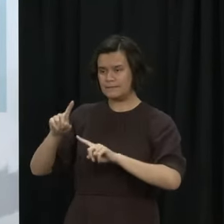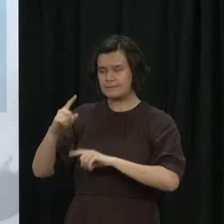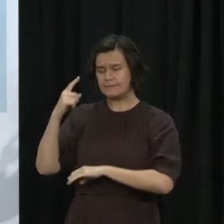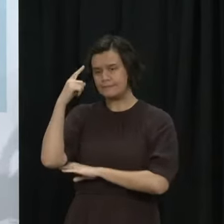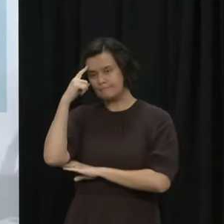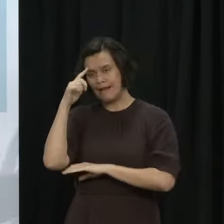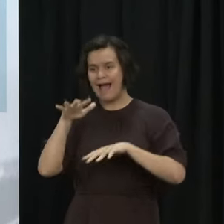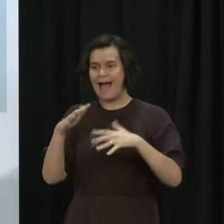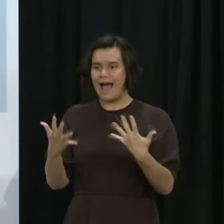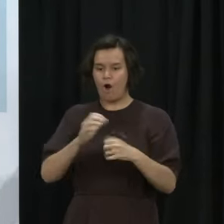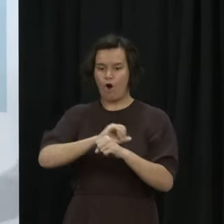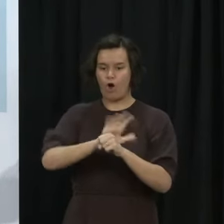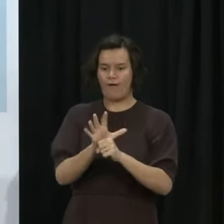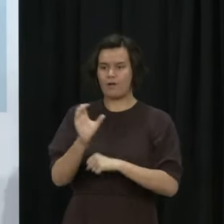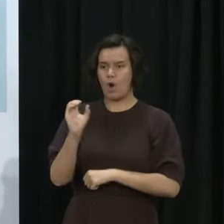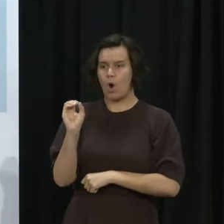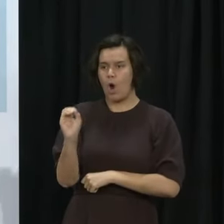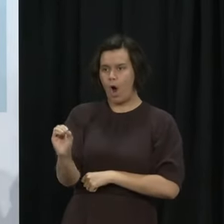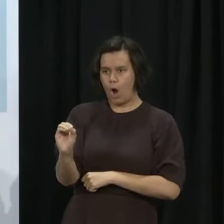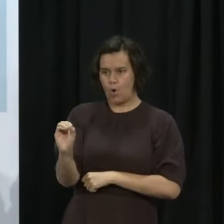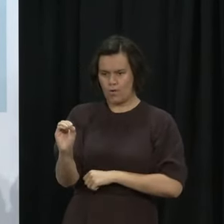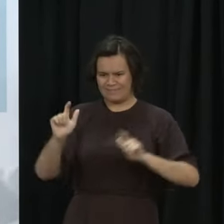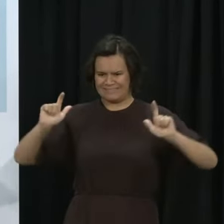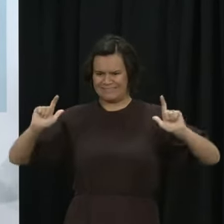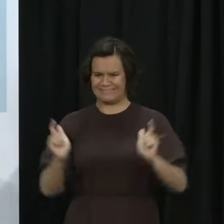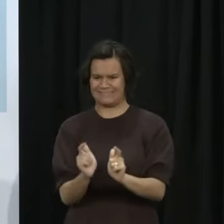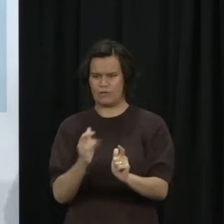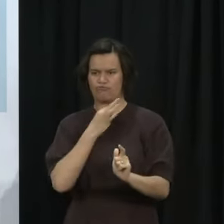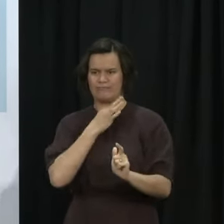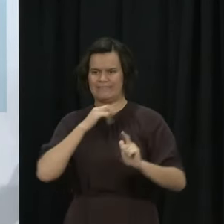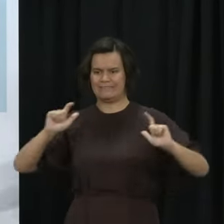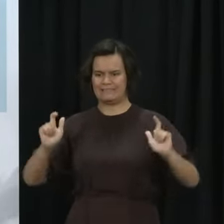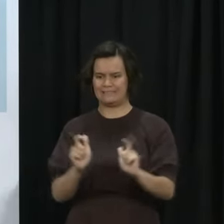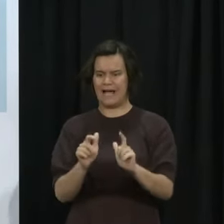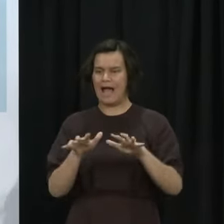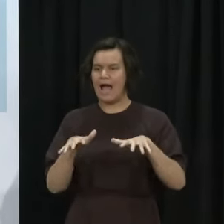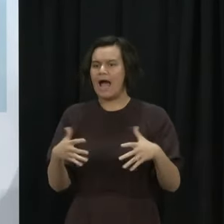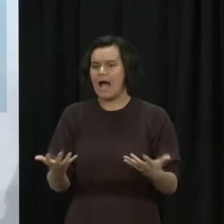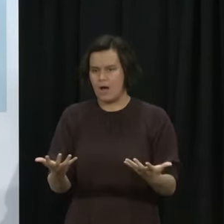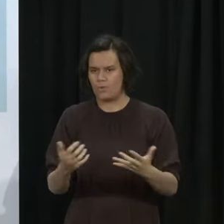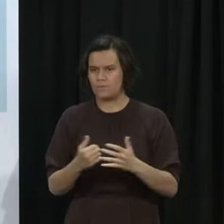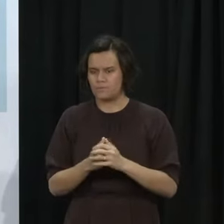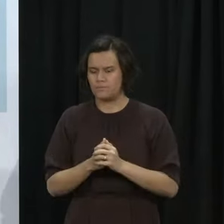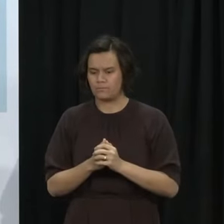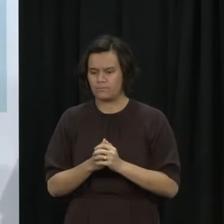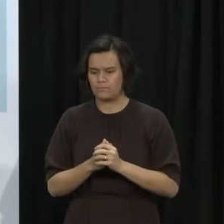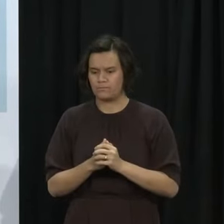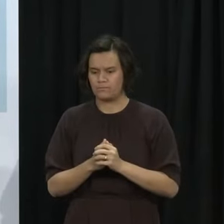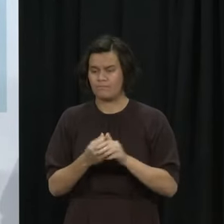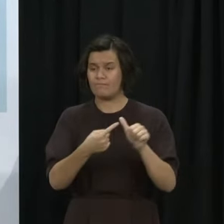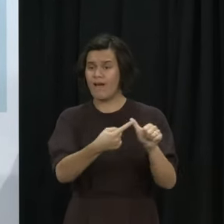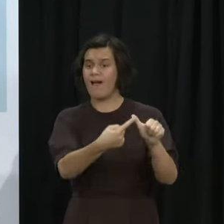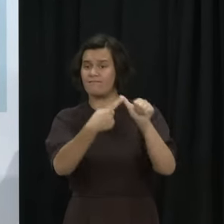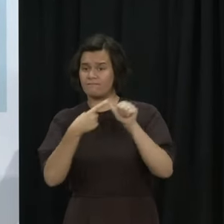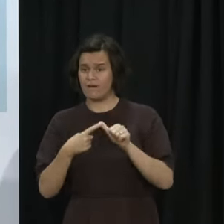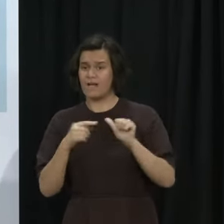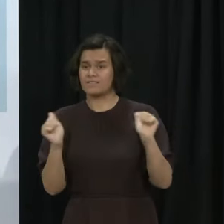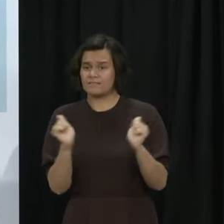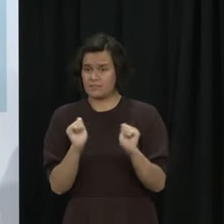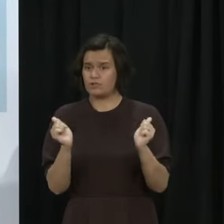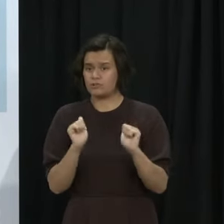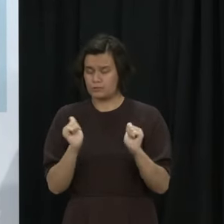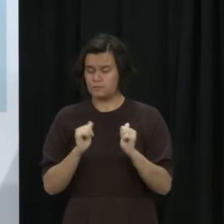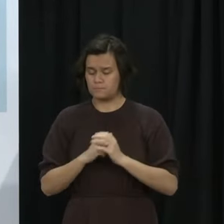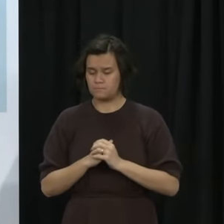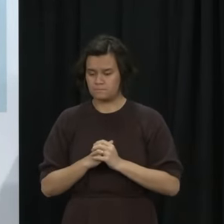of Omicron to New Zealand as we accelerate our booster programme. And we've received further advice on that overnight.